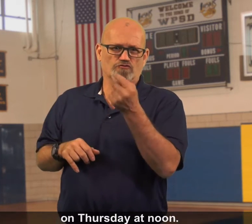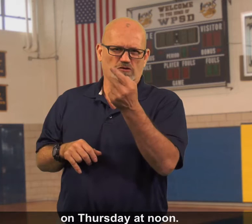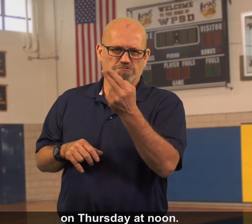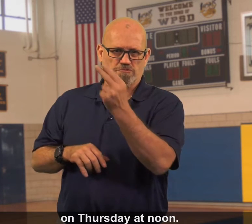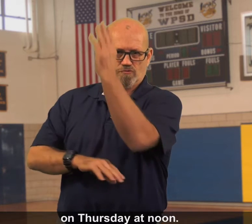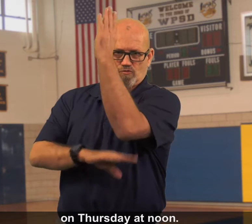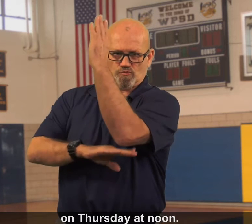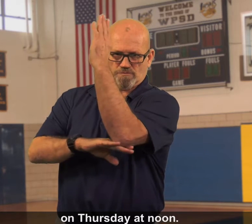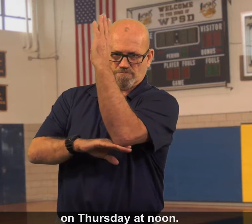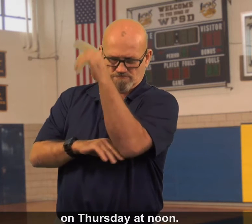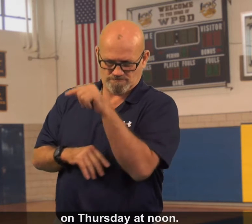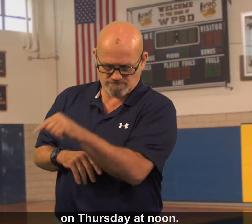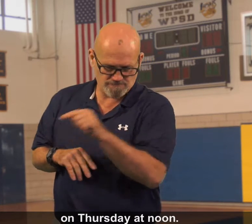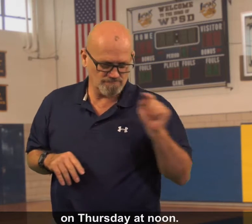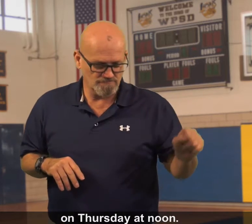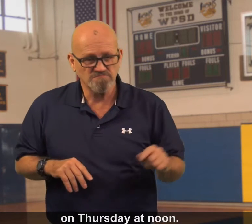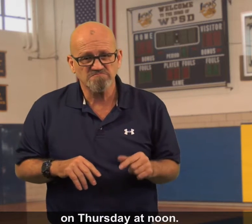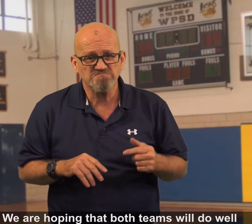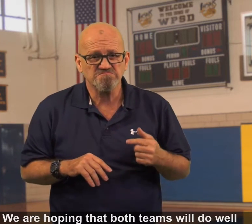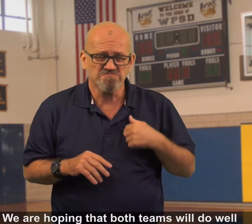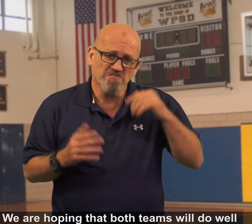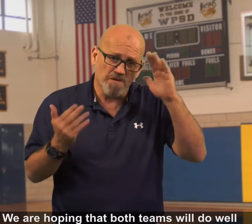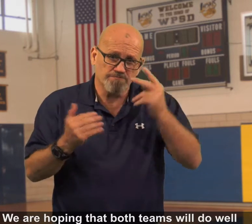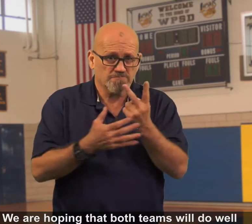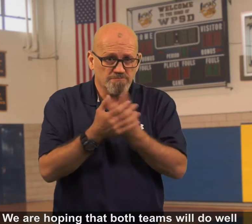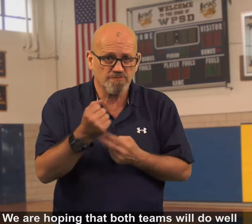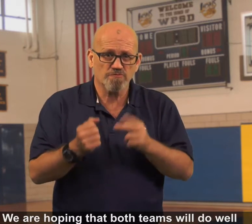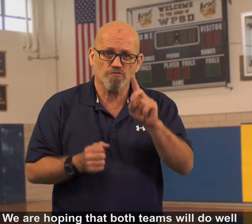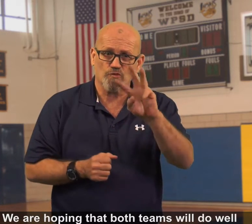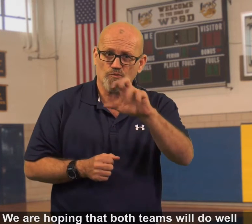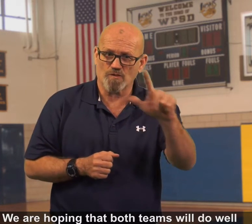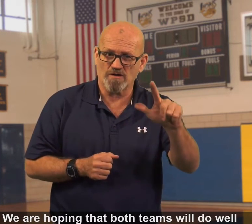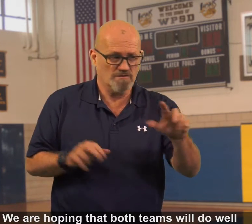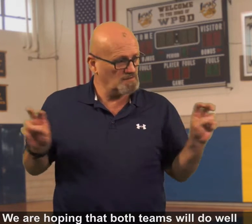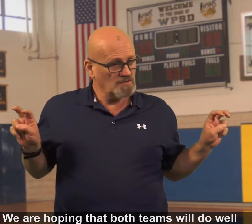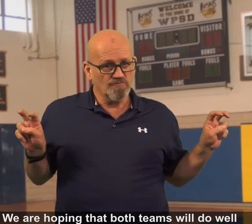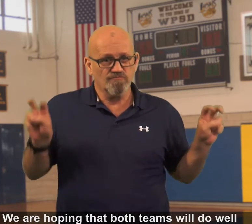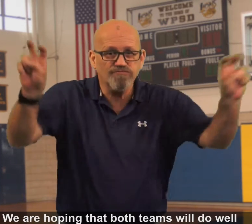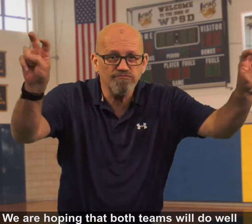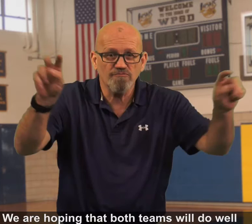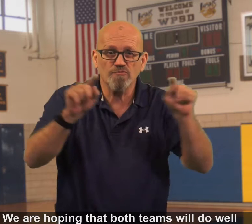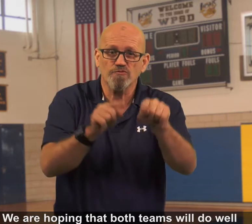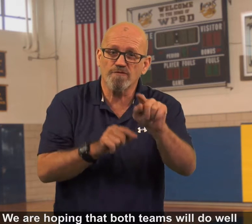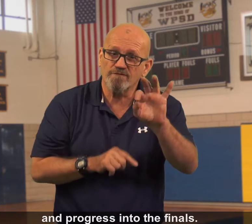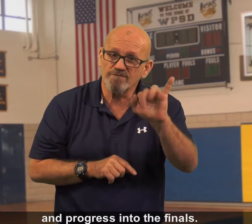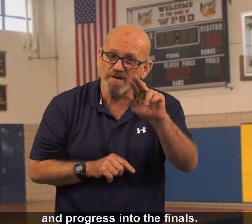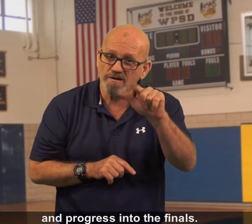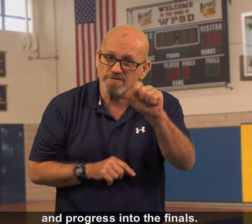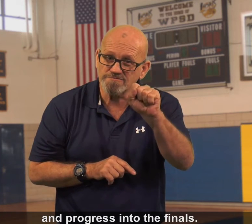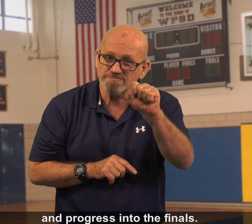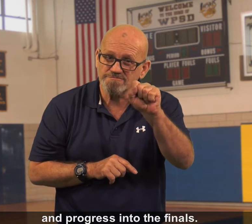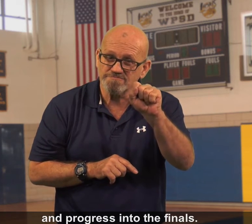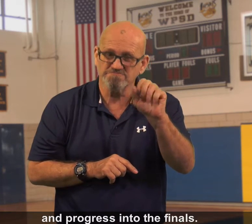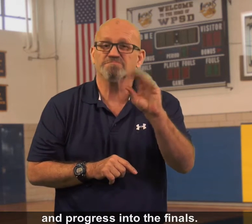on Thursday at noon. We are hoping that both teams will do well and progress into the finals.